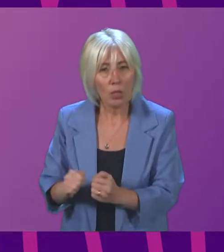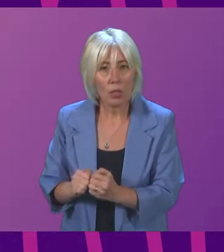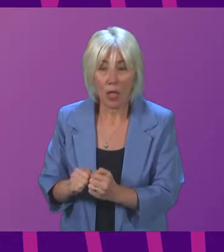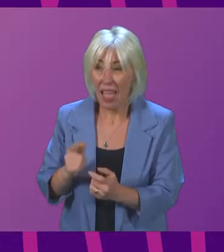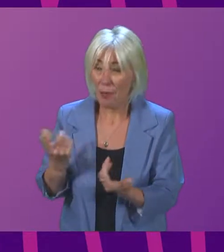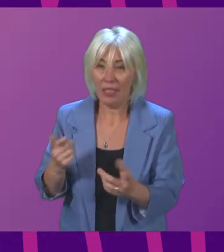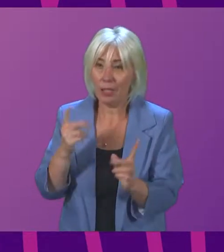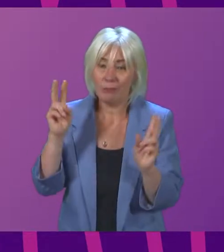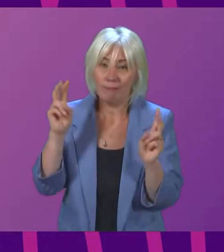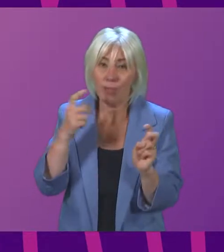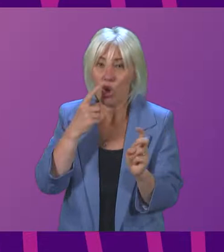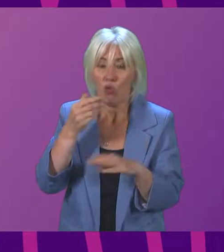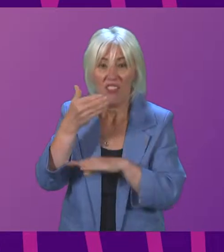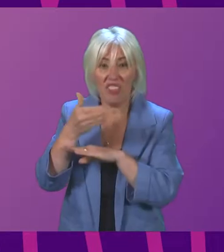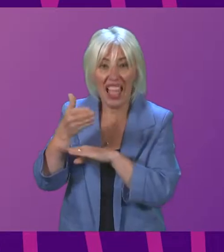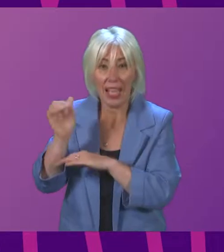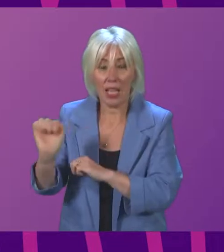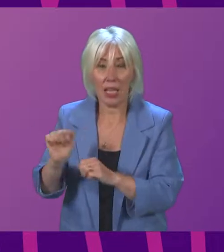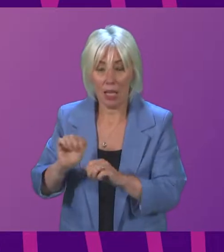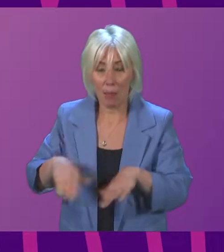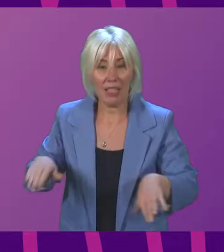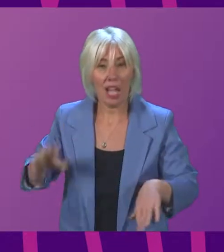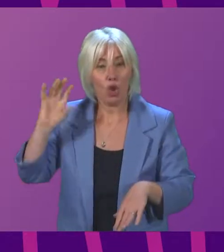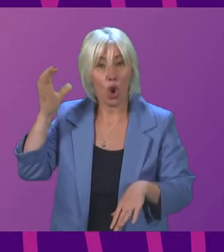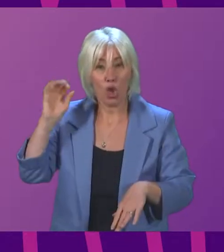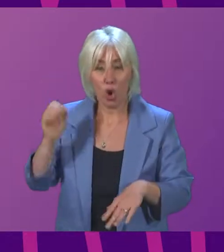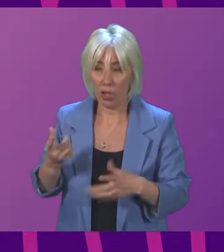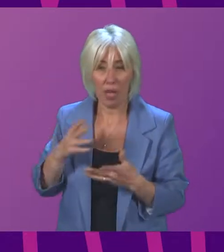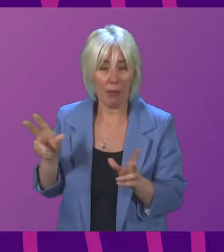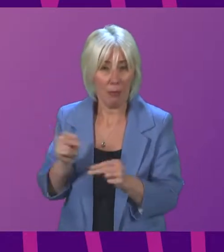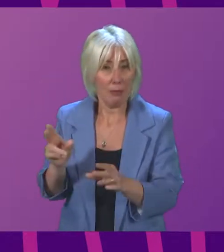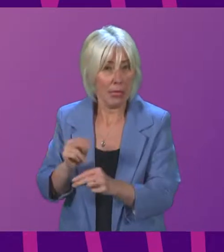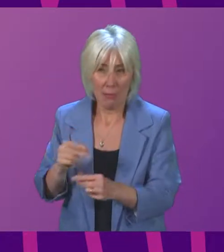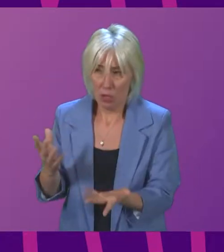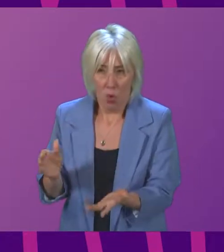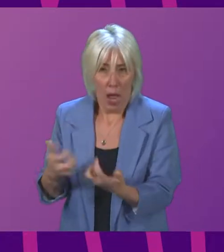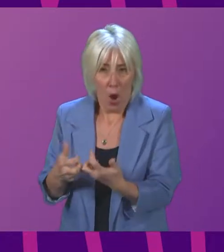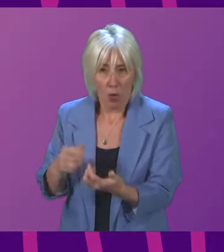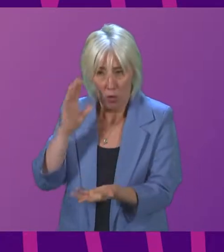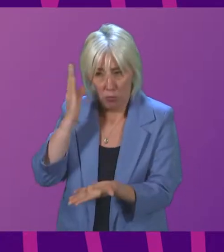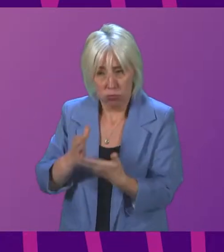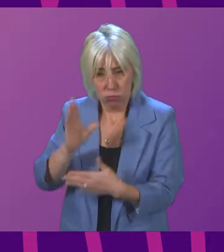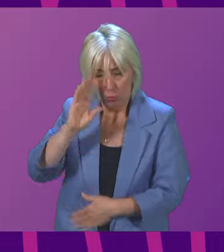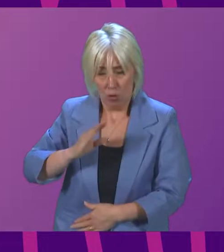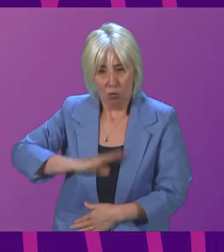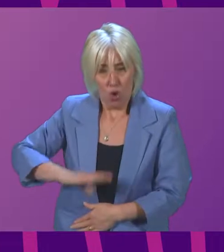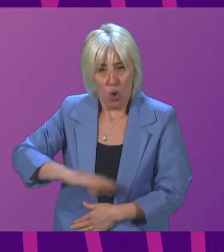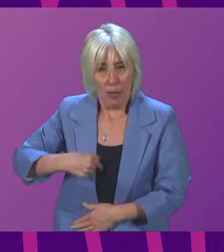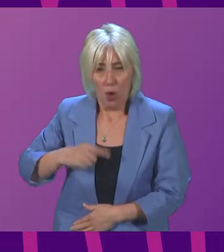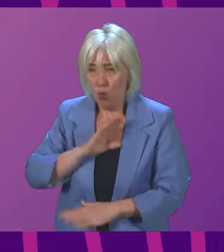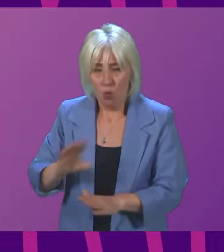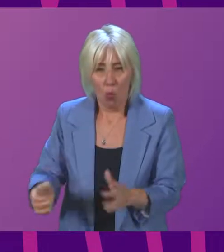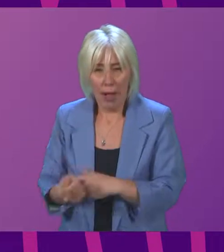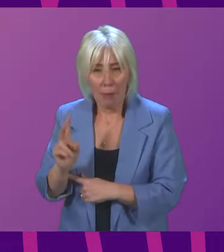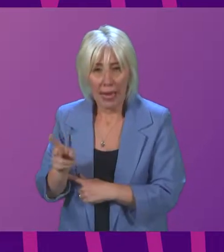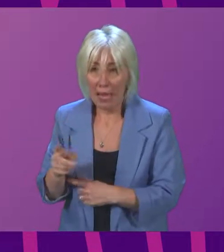flags were missed in the paediatric audiology department. How can they give me assurance that similar issues and complaints, if they are being